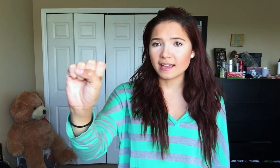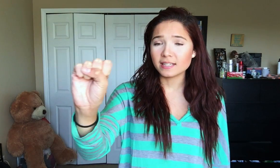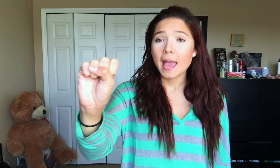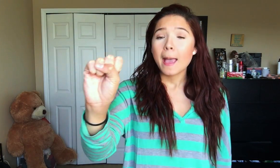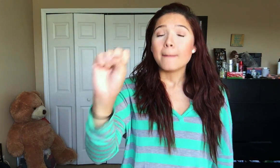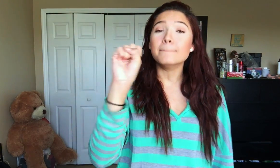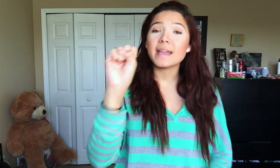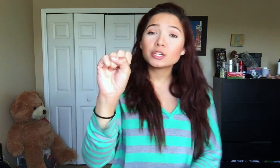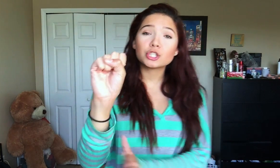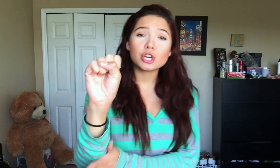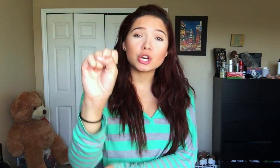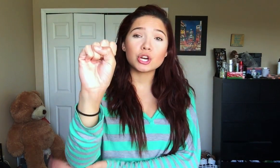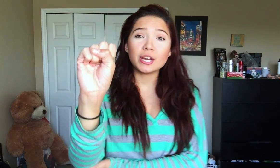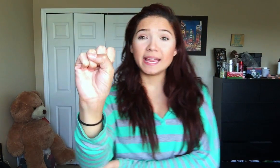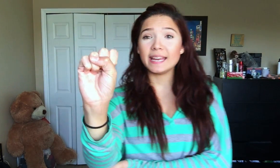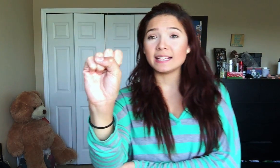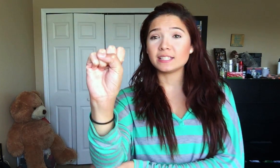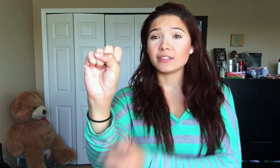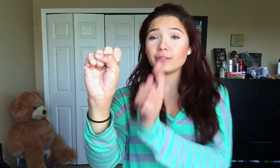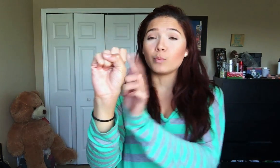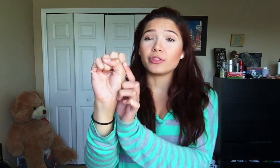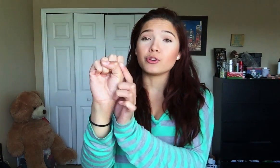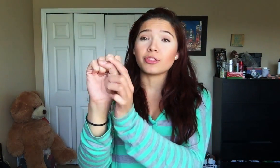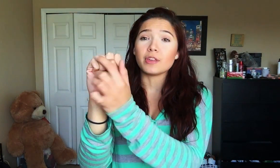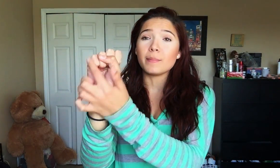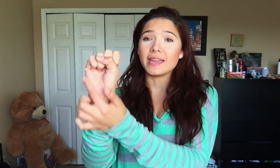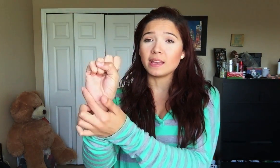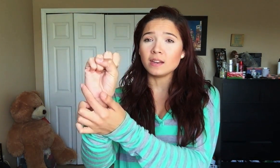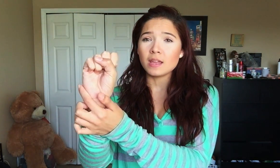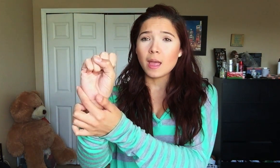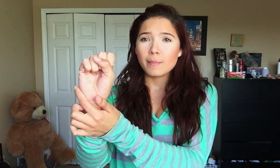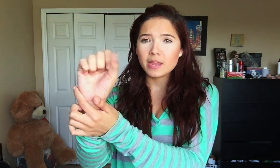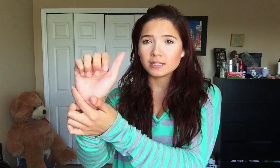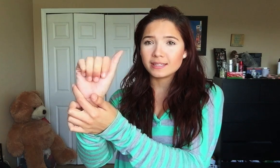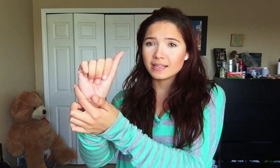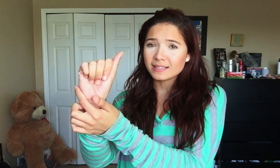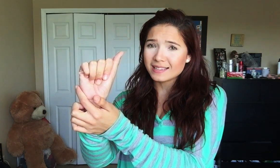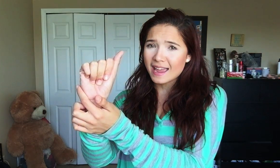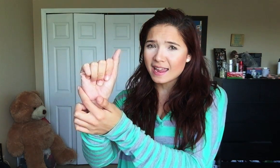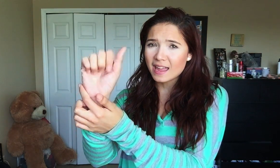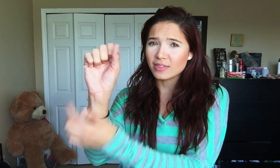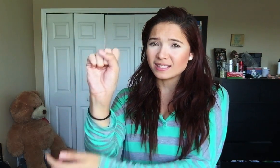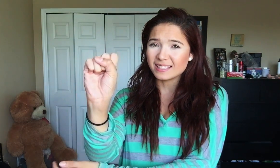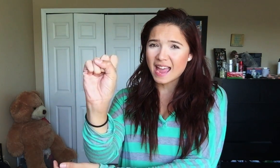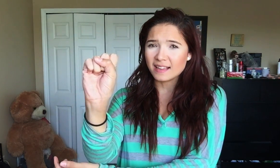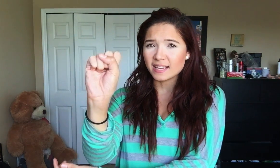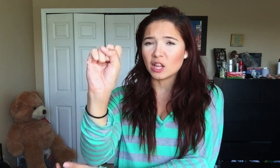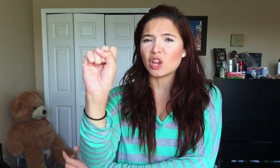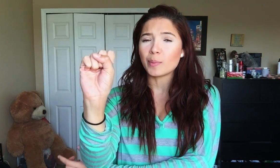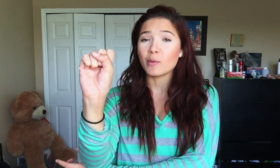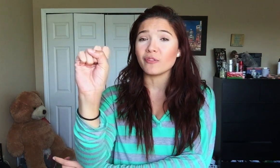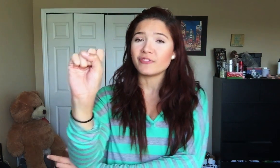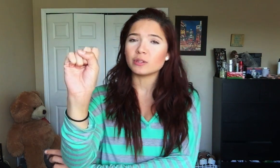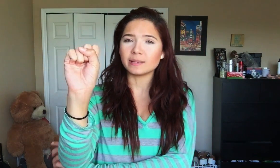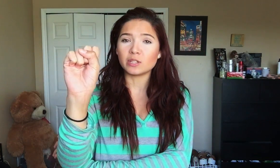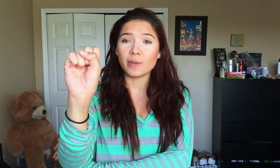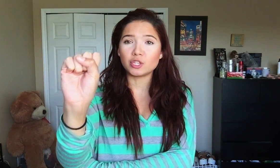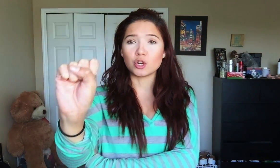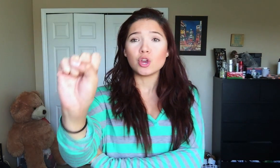S make sure it is with your thumb in because this is A and this is S and a lot of people confuse them so make sure